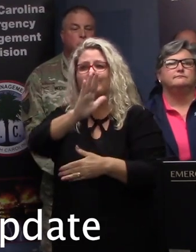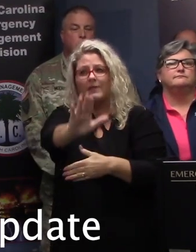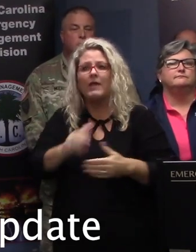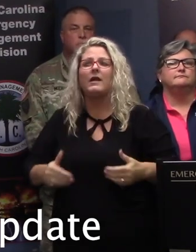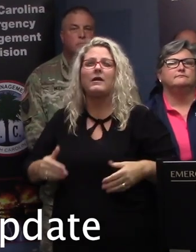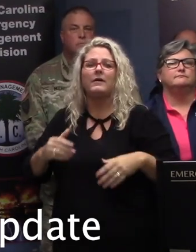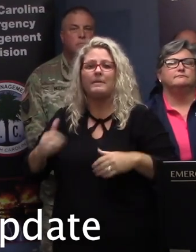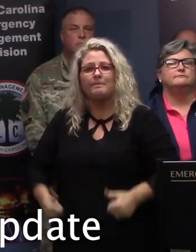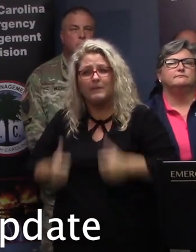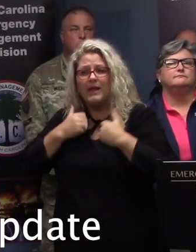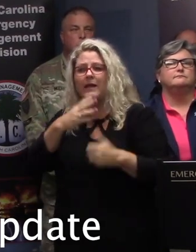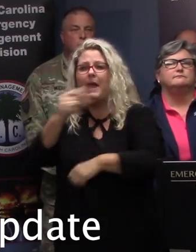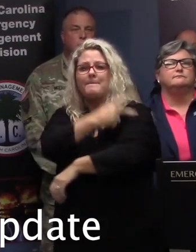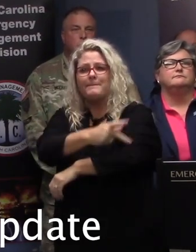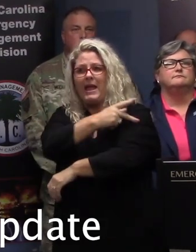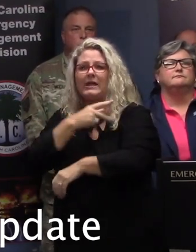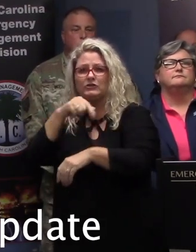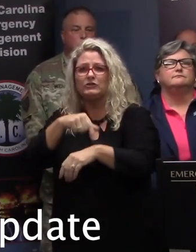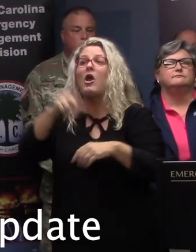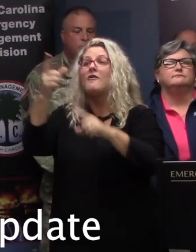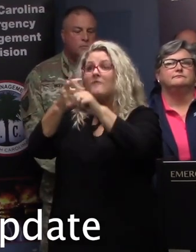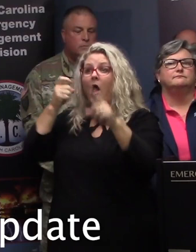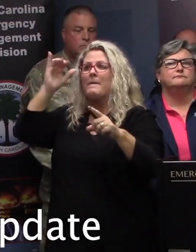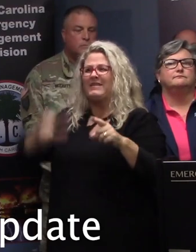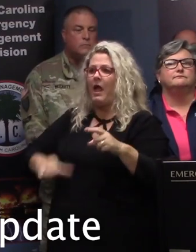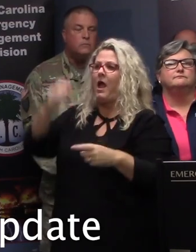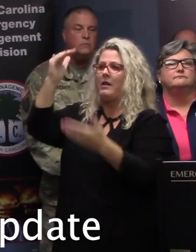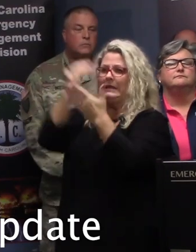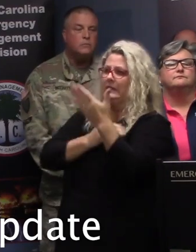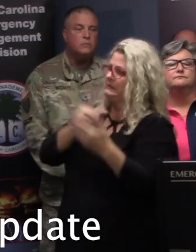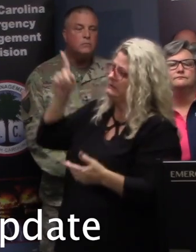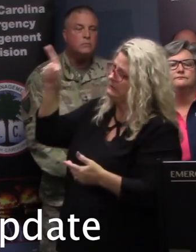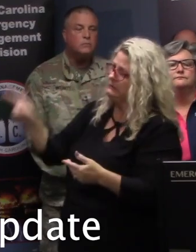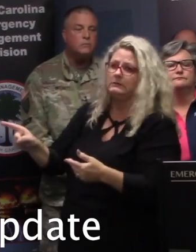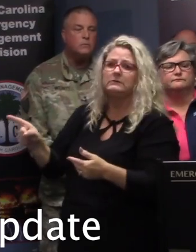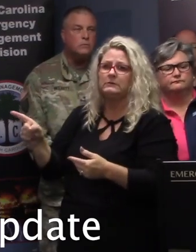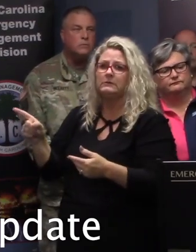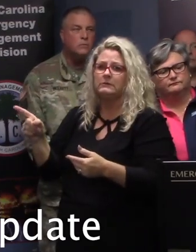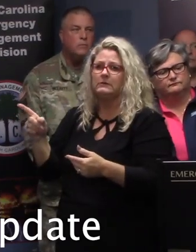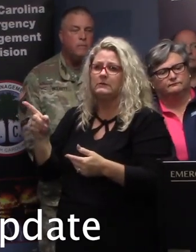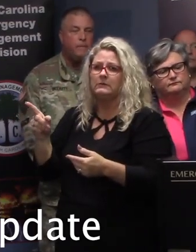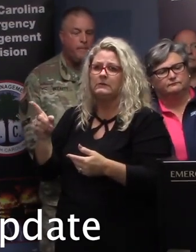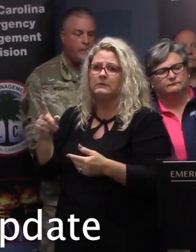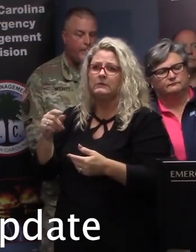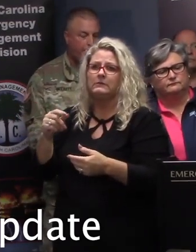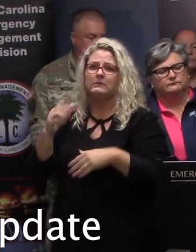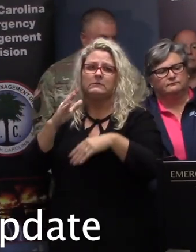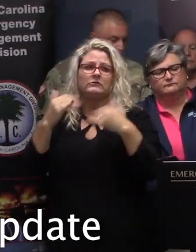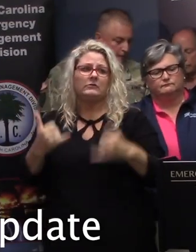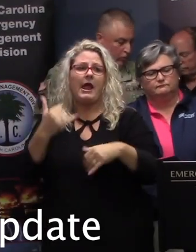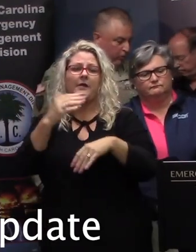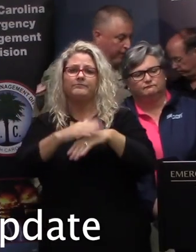from the areas that we have ordered to be evacuated. At this time, I call on General